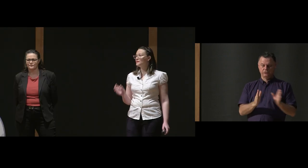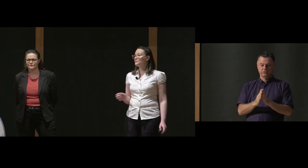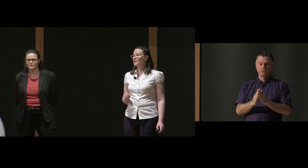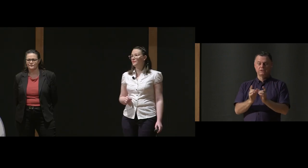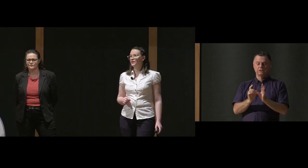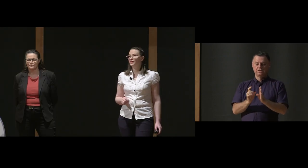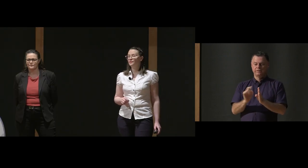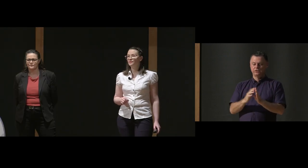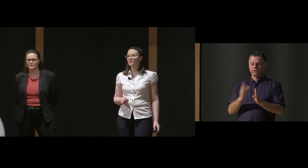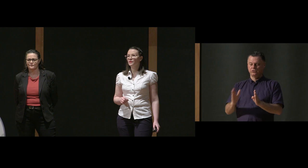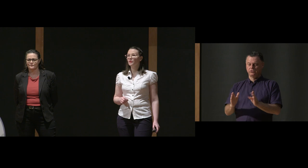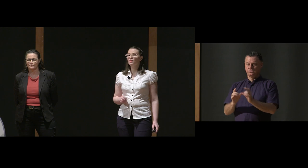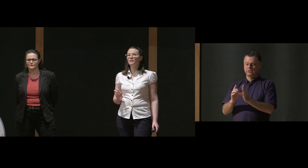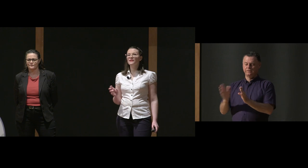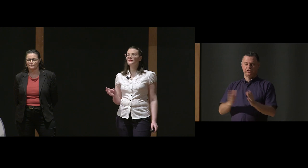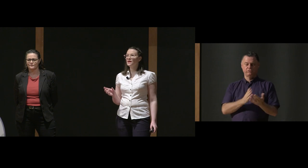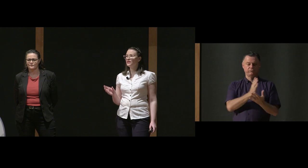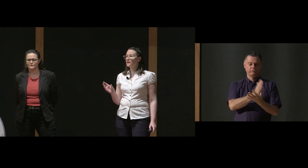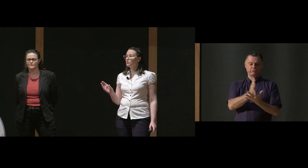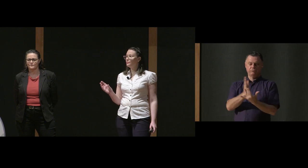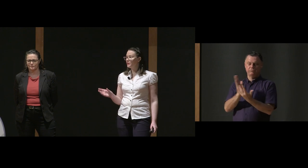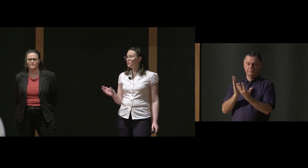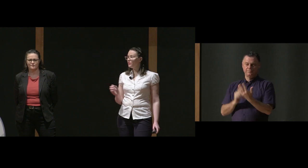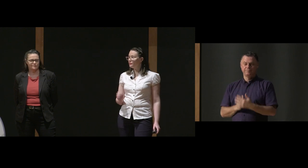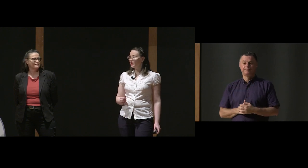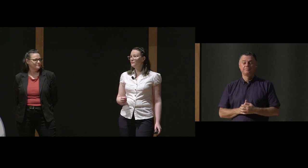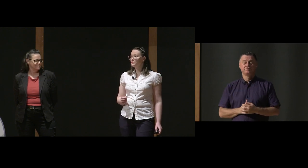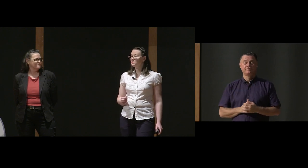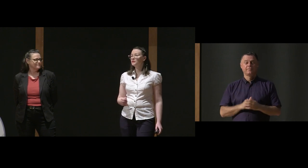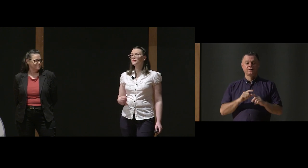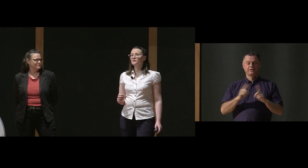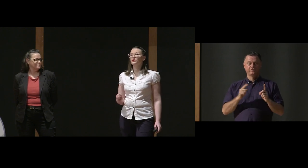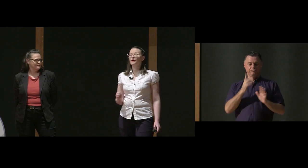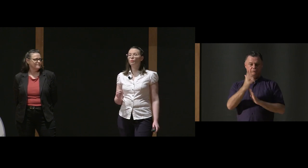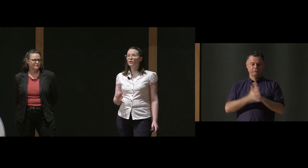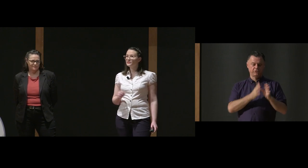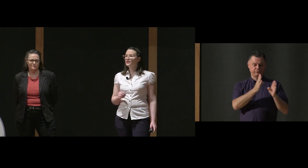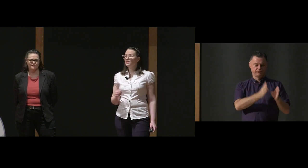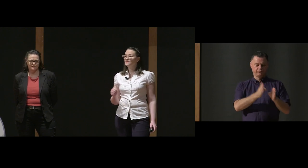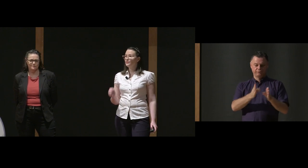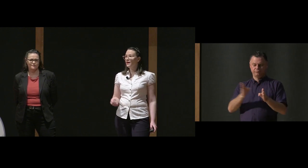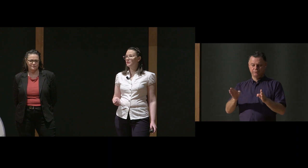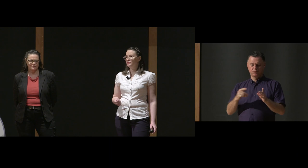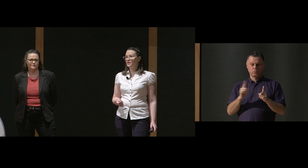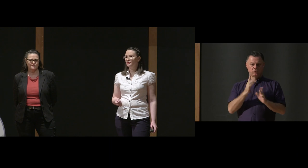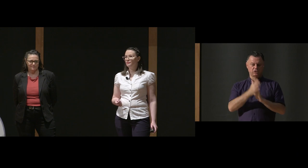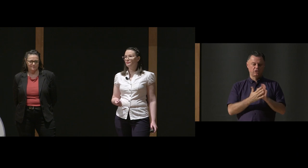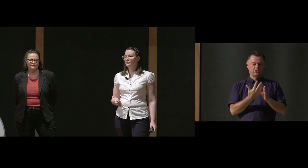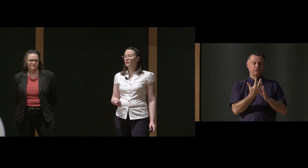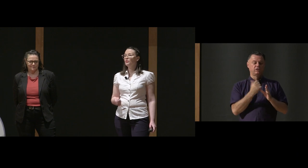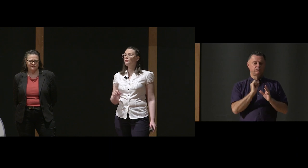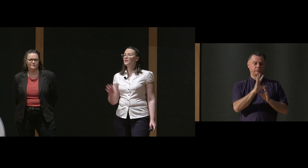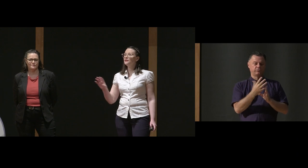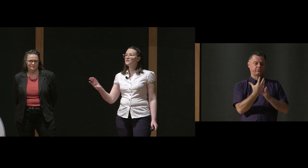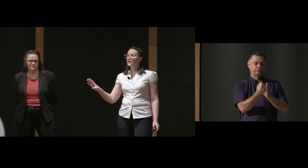That lets us split up the video. We can then take each bundle of frames to figure out what sign has been made within them.